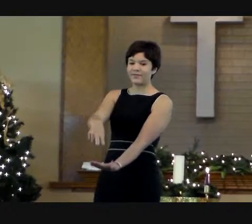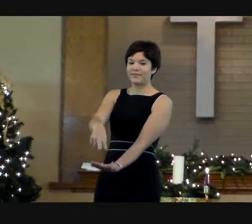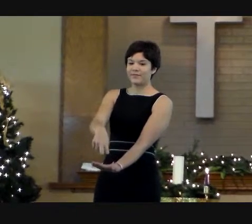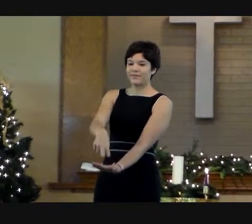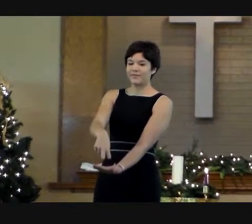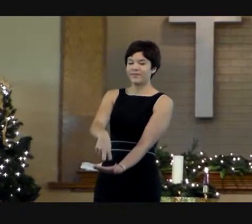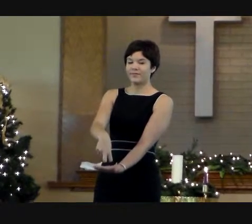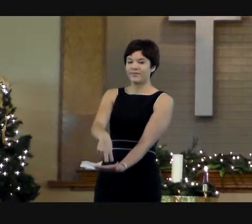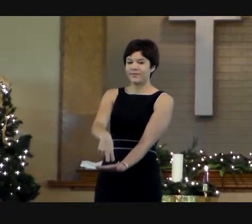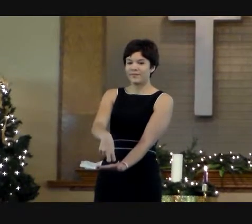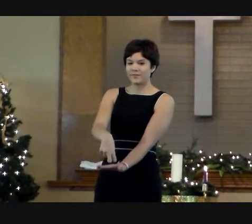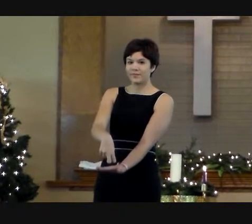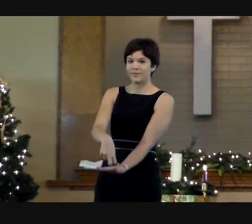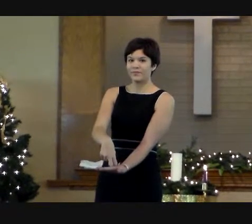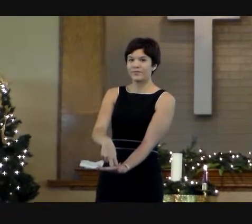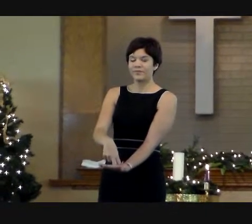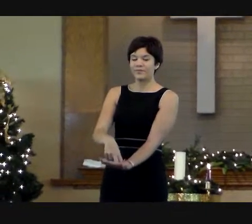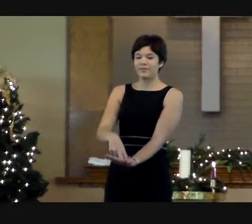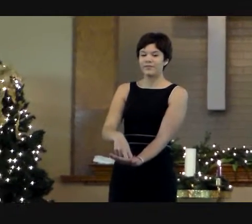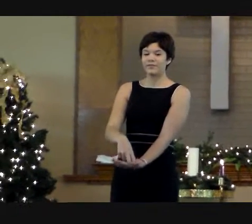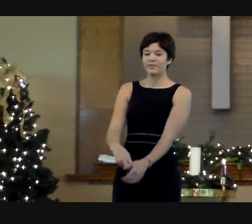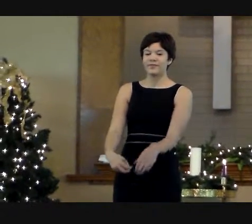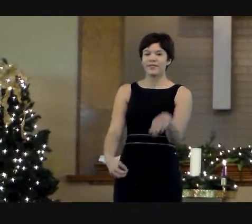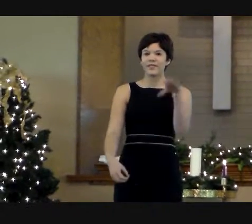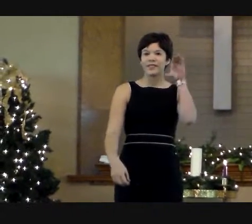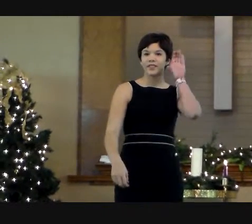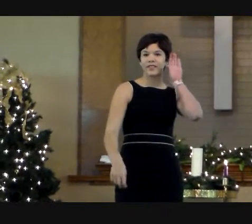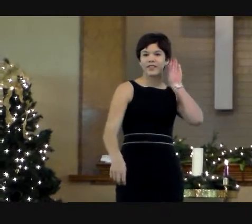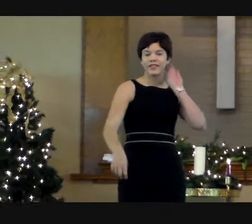for